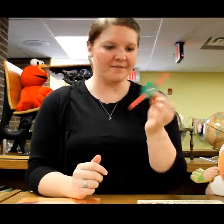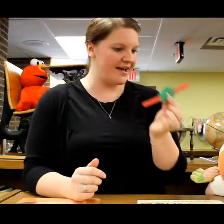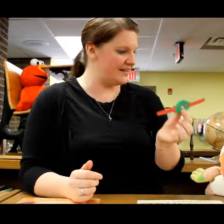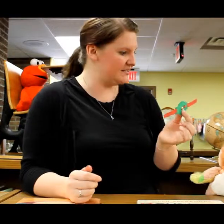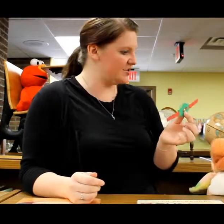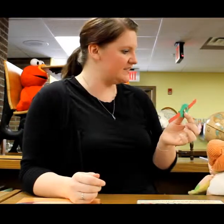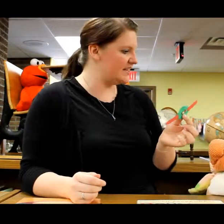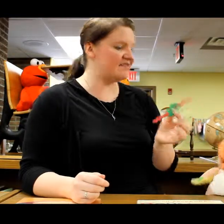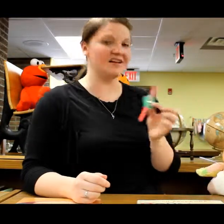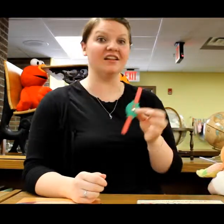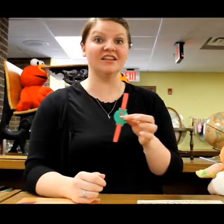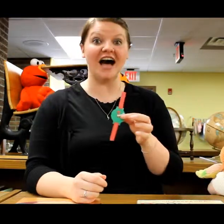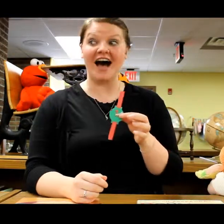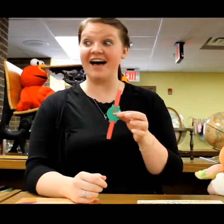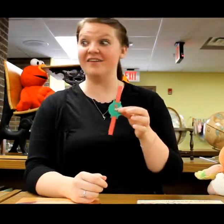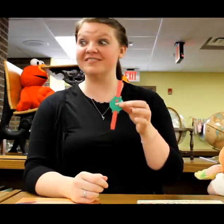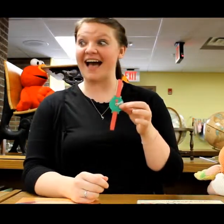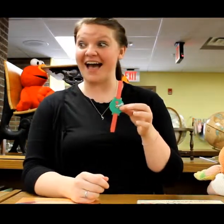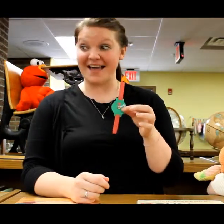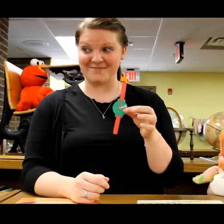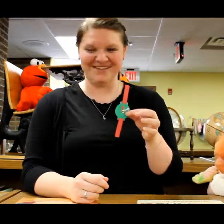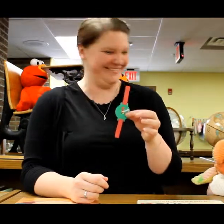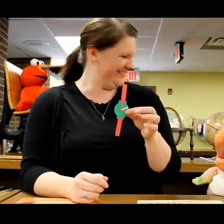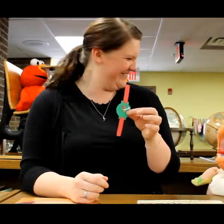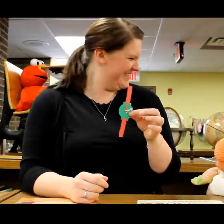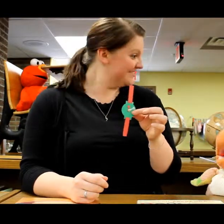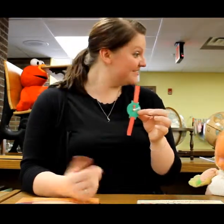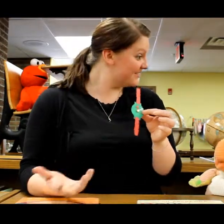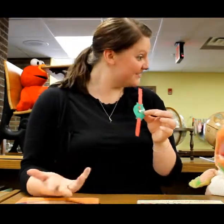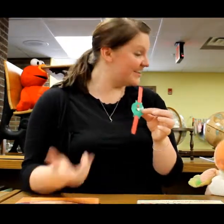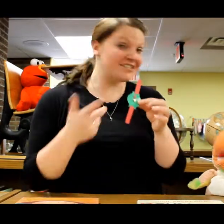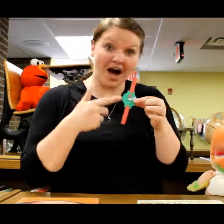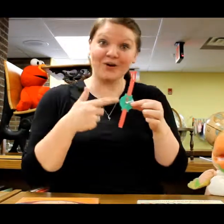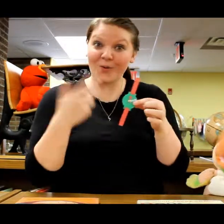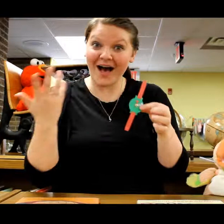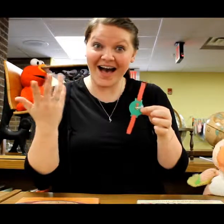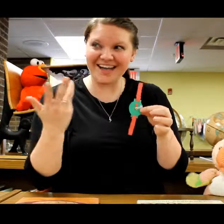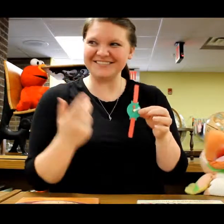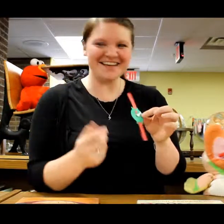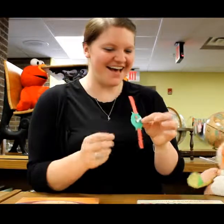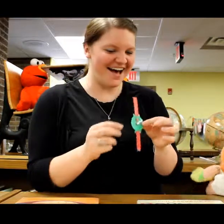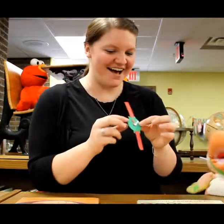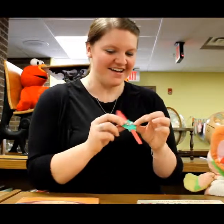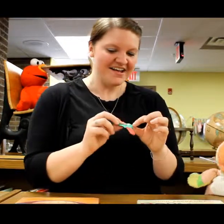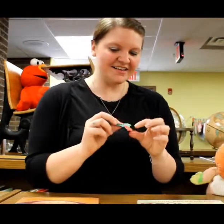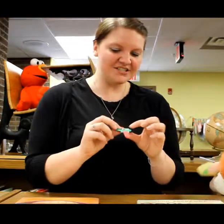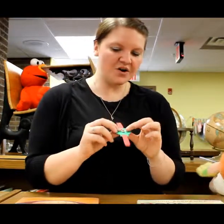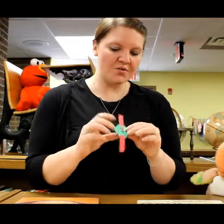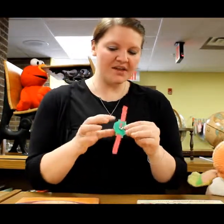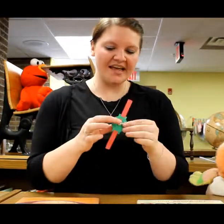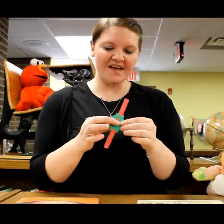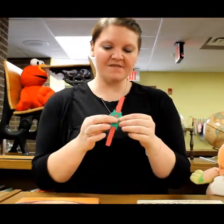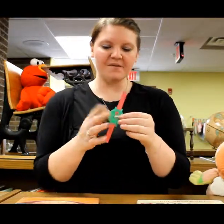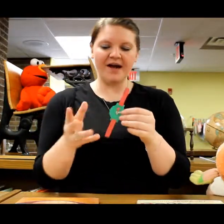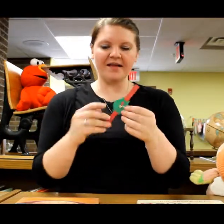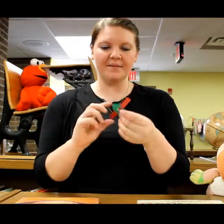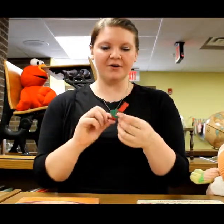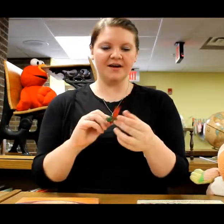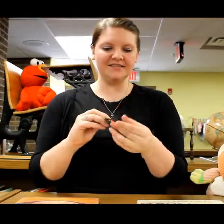by it and so it saved us a lot of time. Time which goes with watches. And so then I gave them a Brad. They put it all